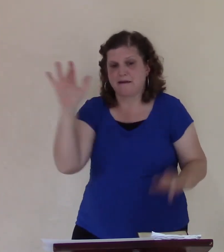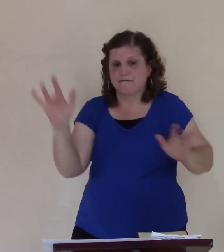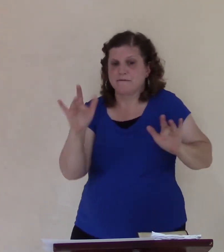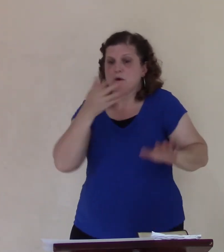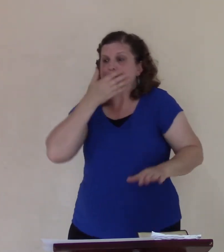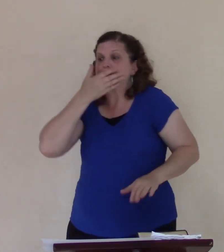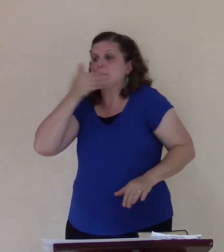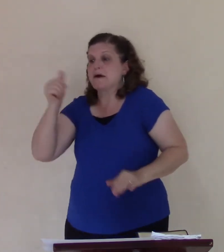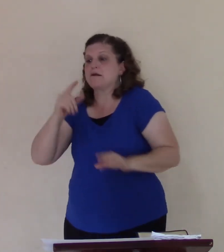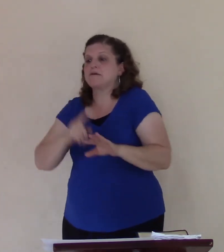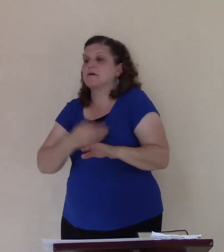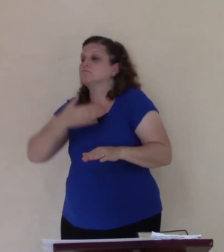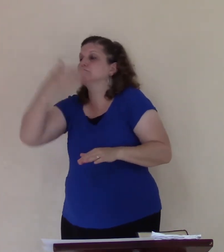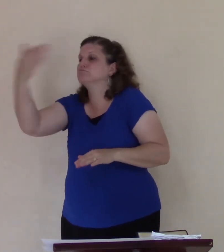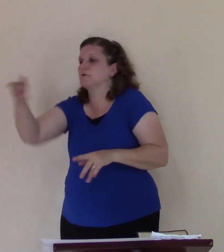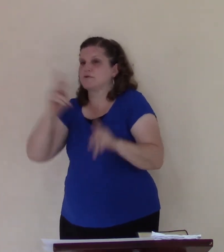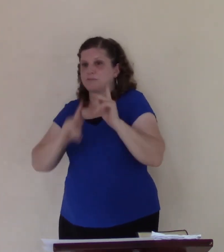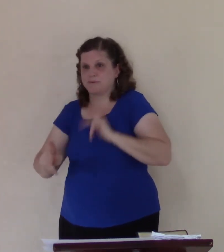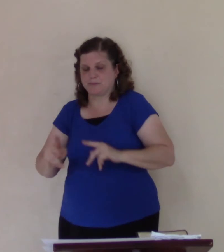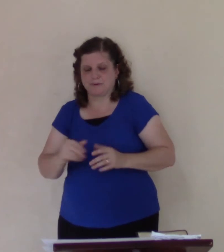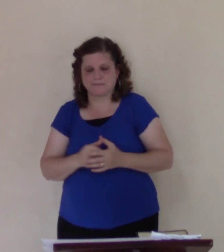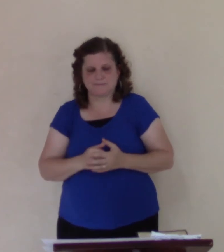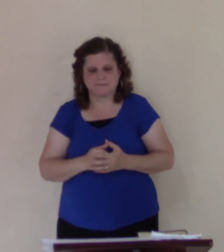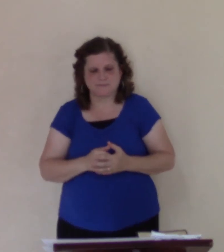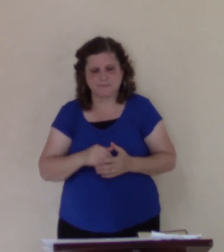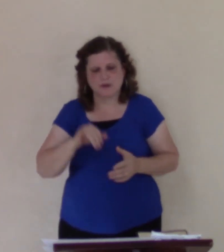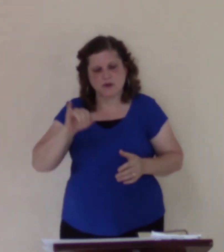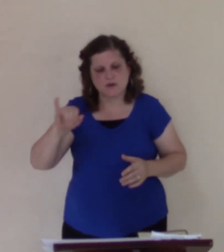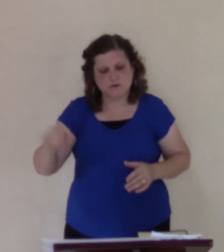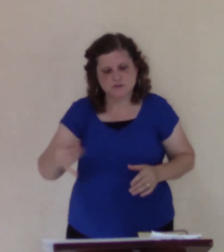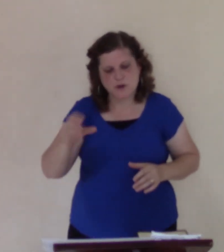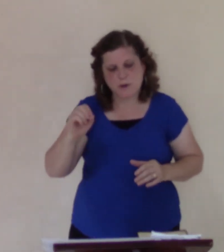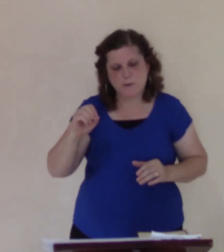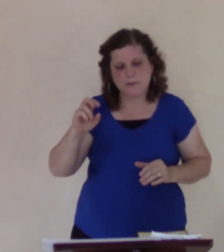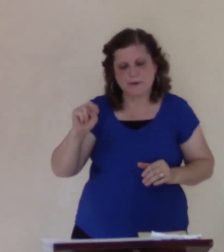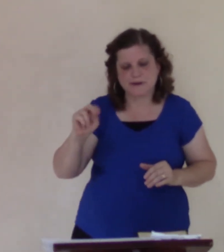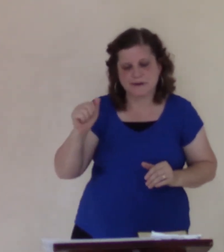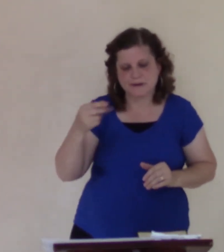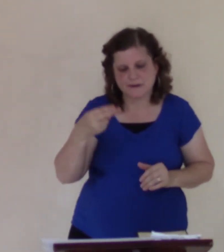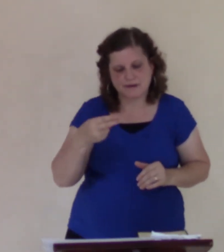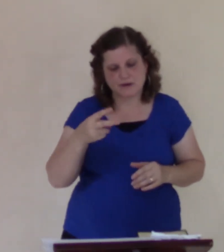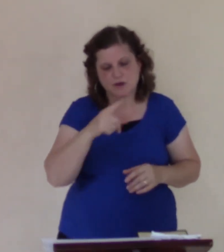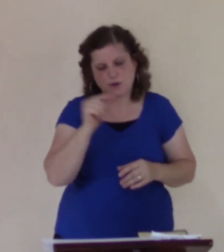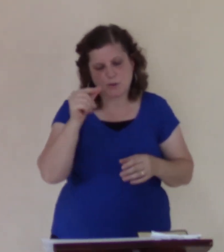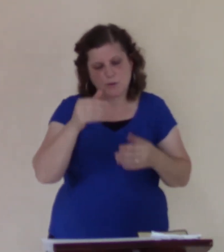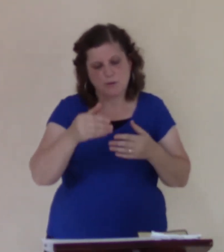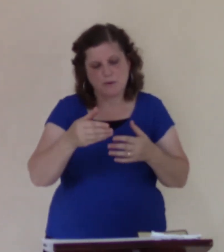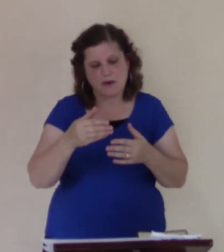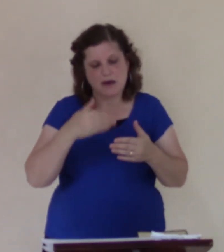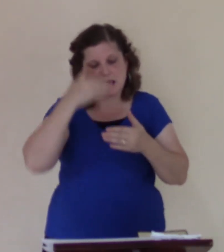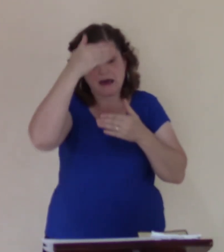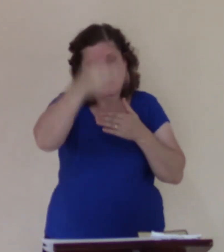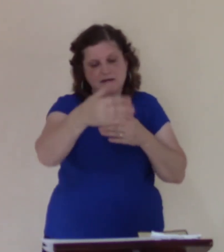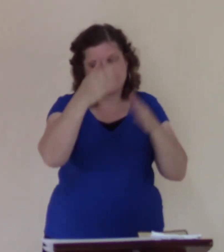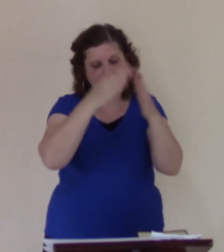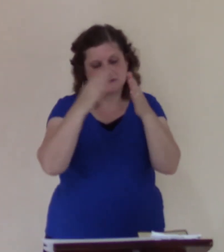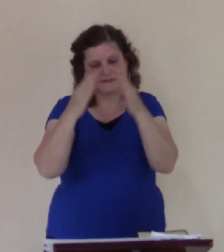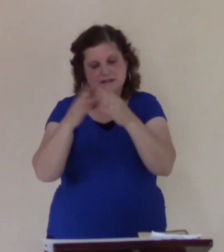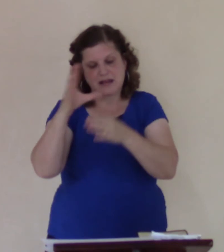verse 5. So Jonah went out of the city and sat on the east side of the city and there made up a booth